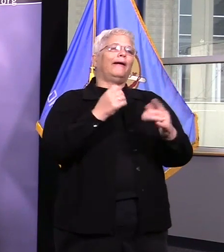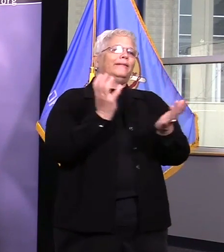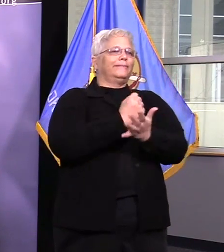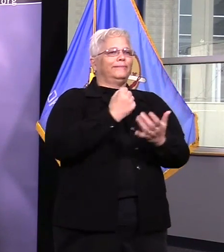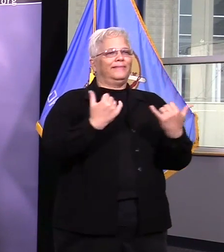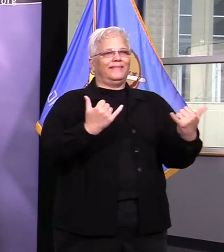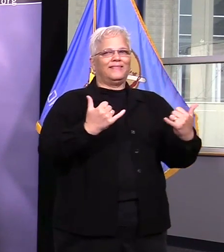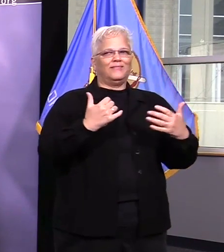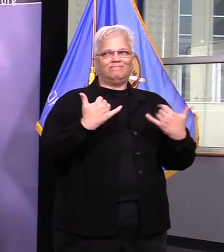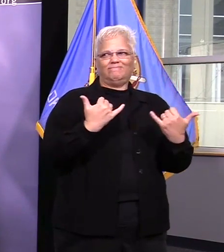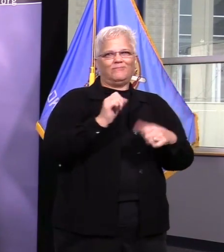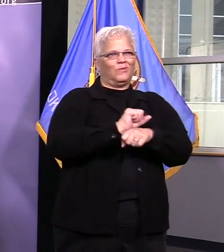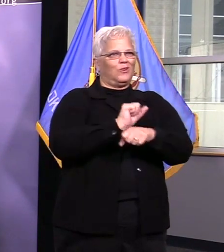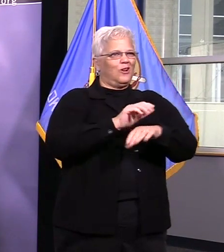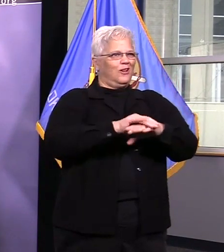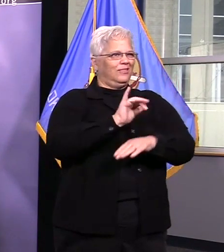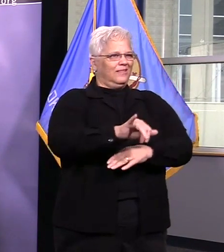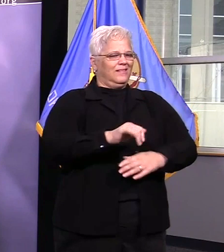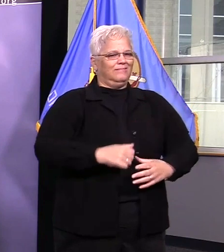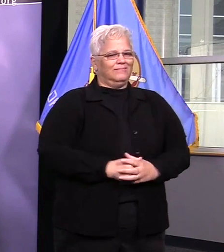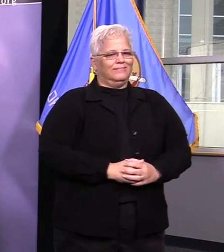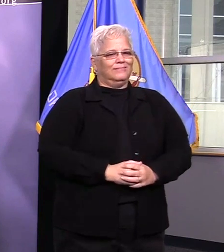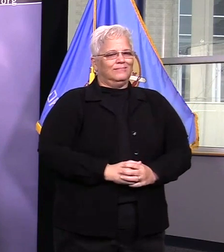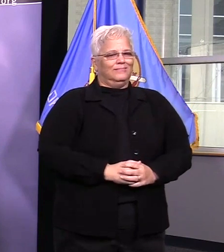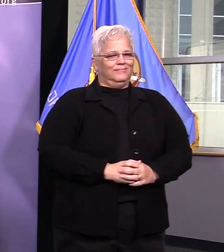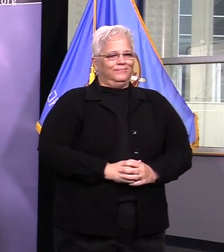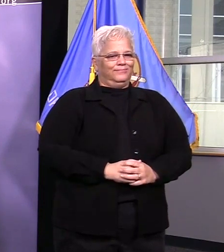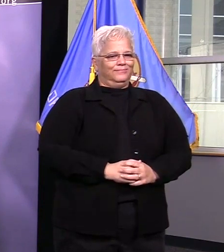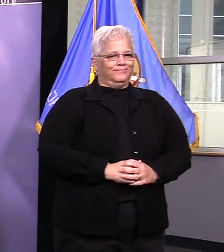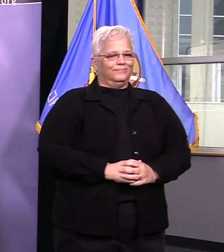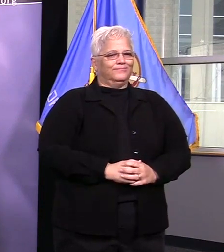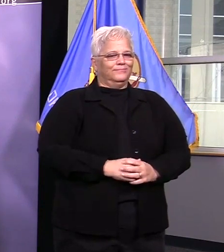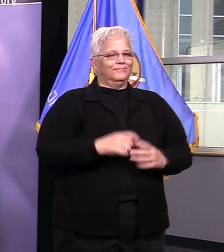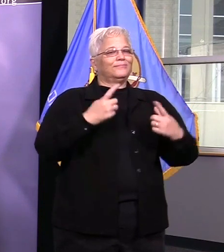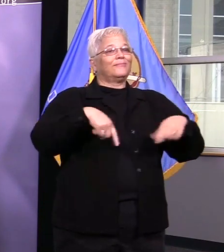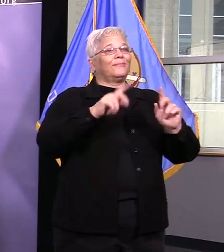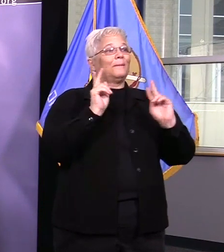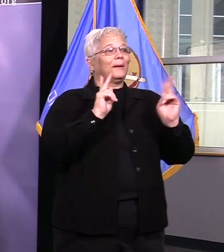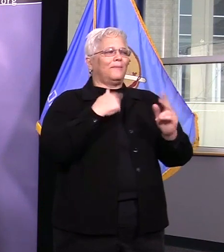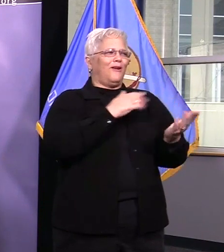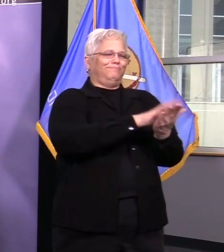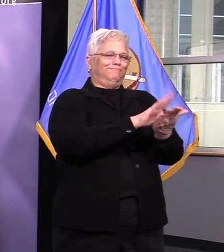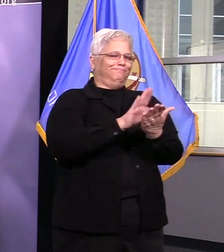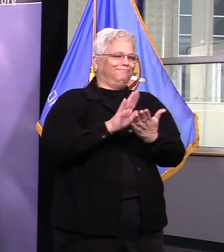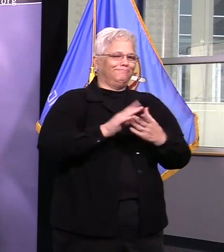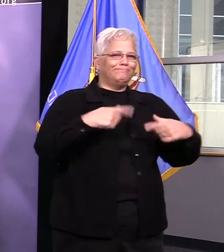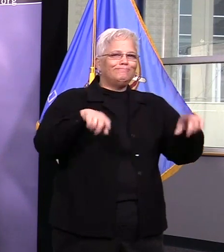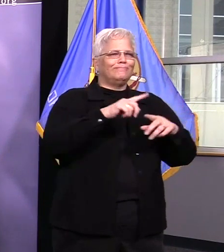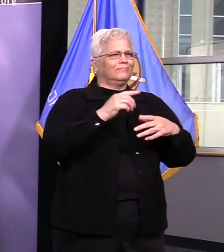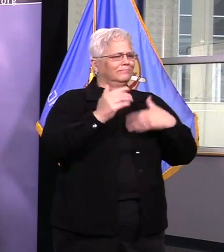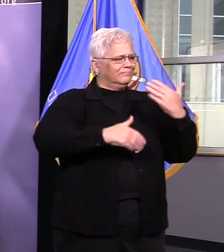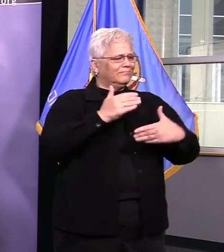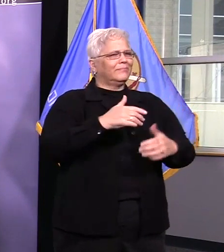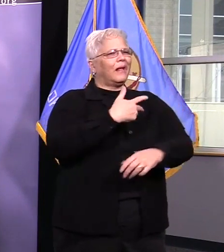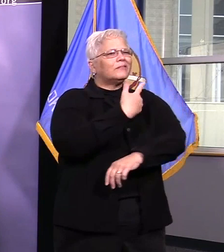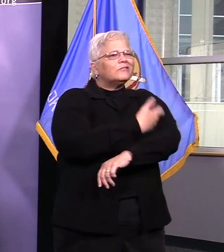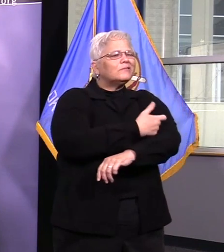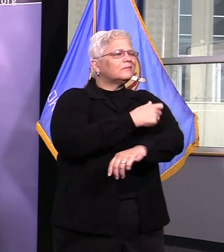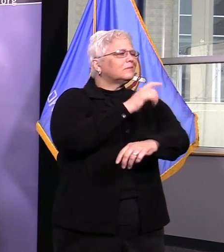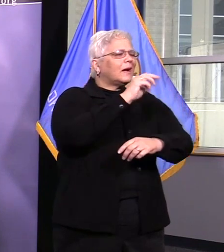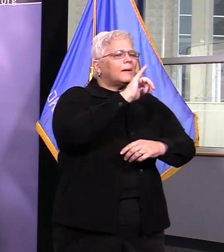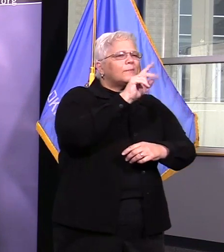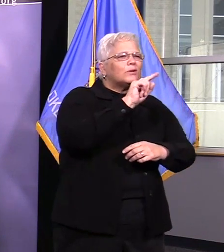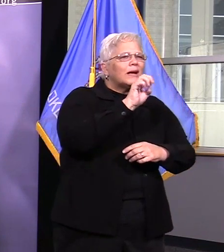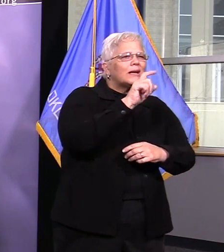plug now. We are protecting you and your family with vital immunizations to live a healthy life. We are inspectors who make sure your rented homes and